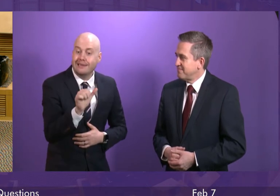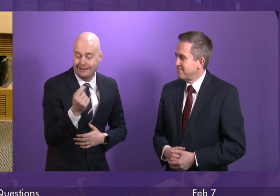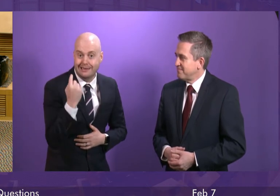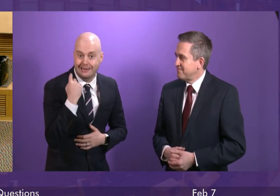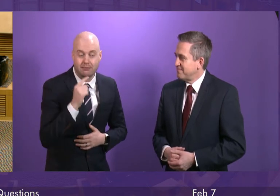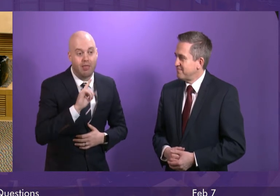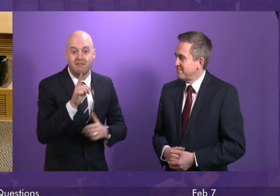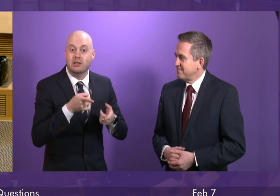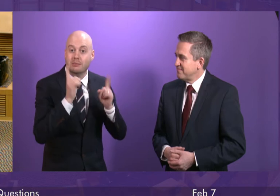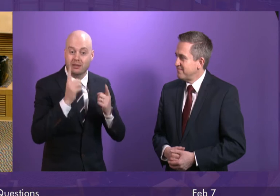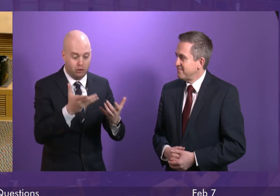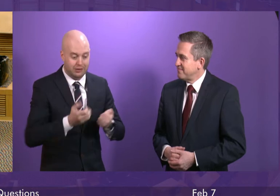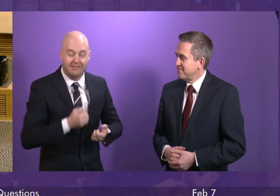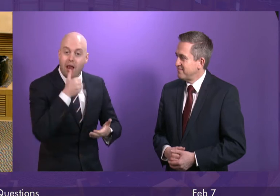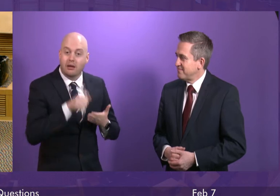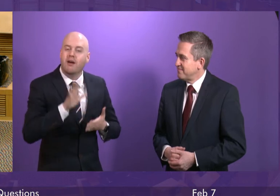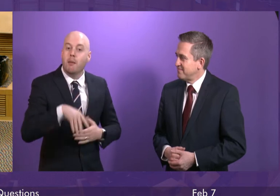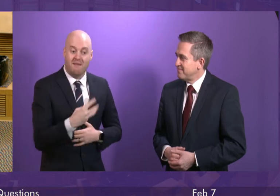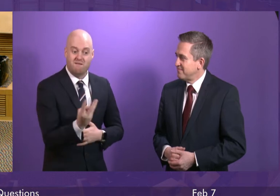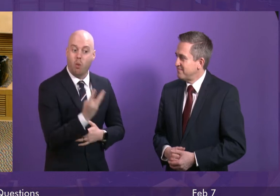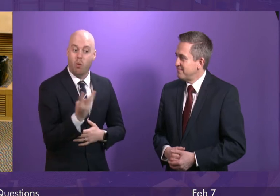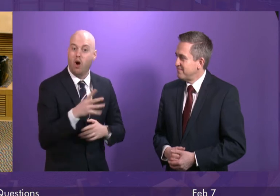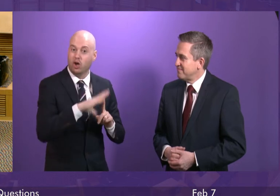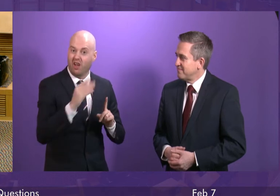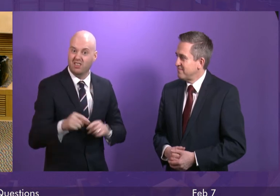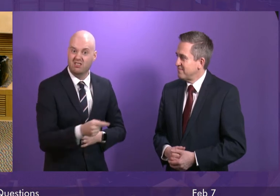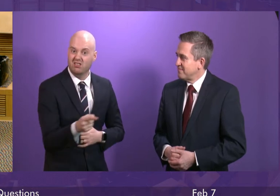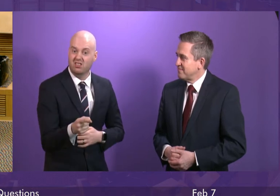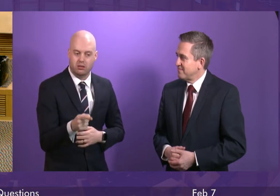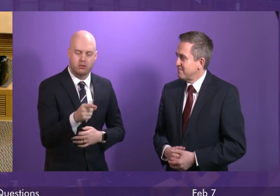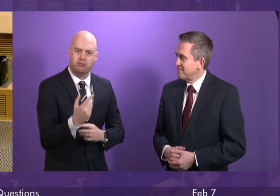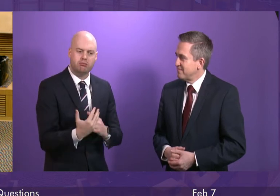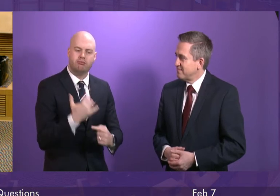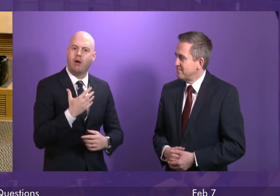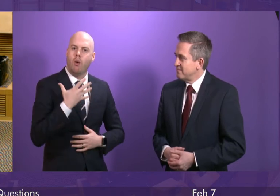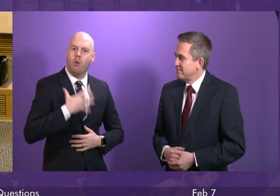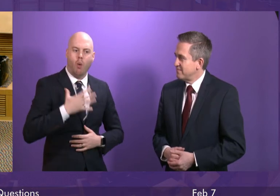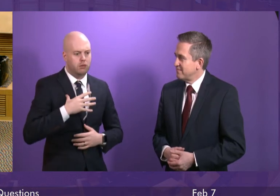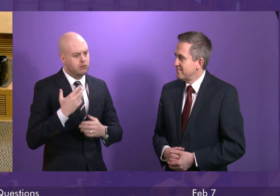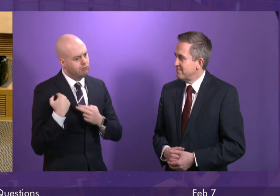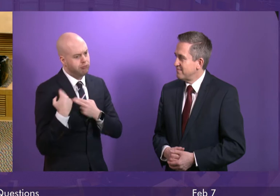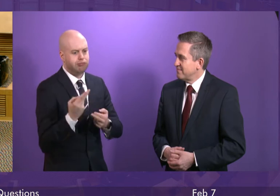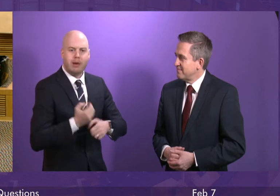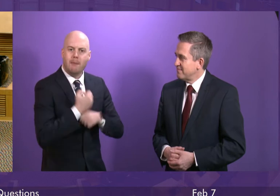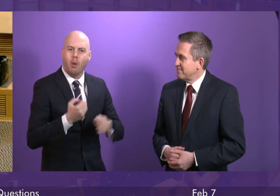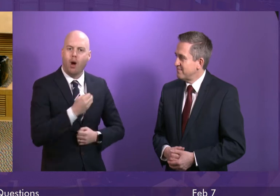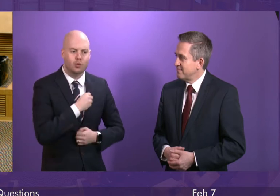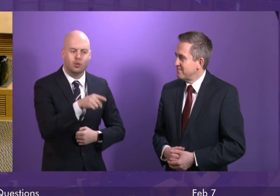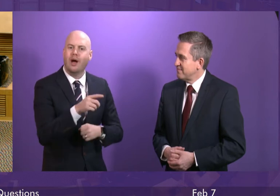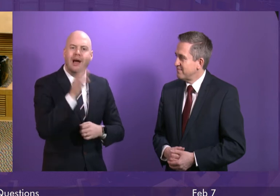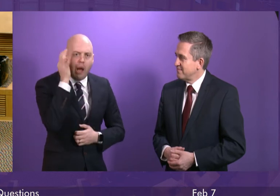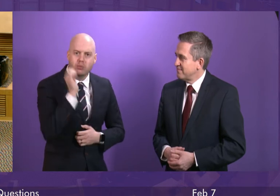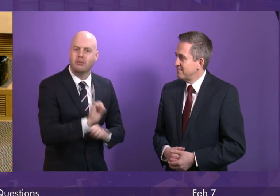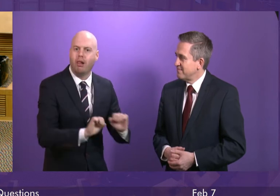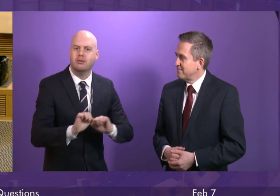from four Conservatives urging her to re-empower councils to take decisions that they could think